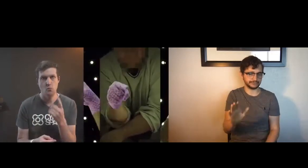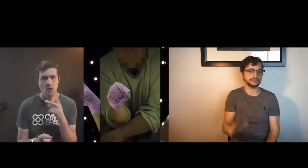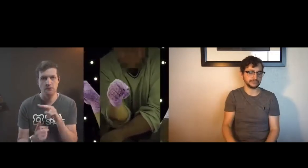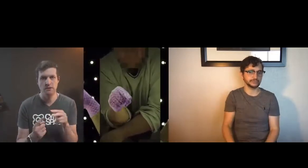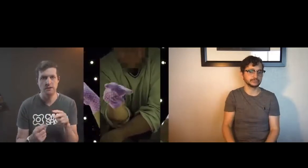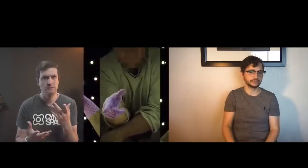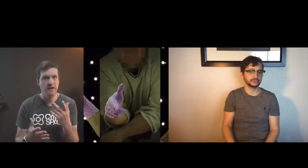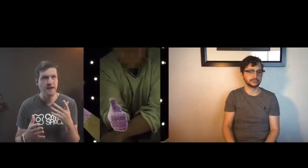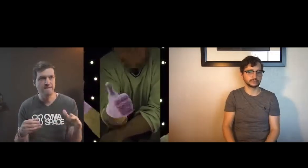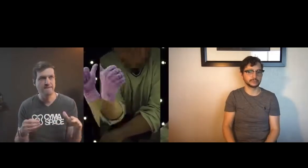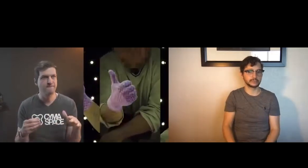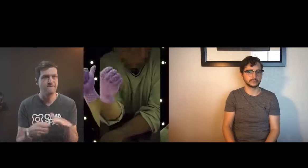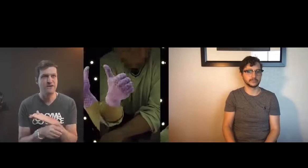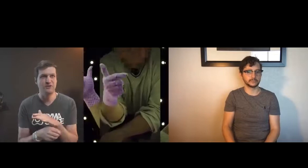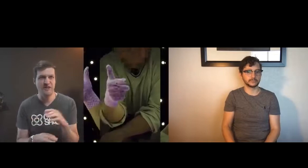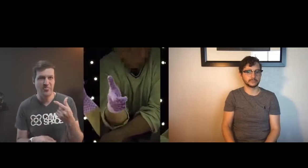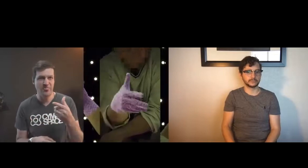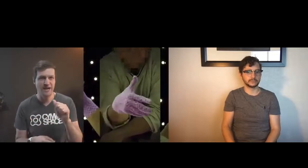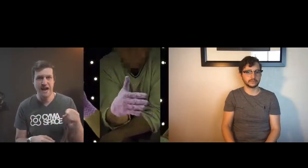it's just one perspective also